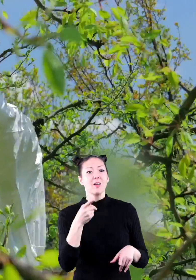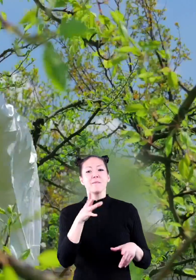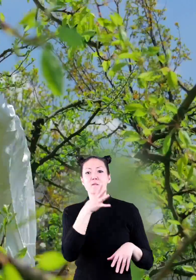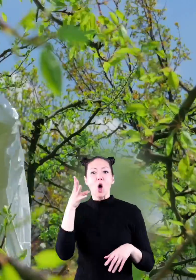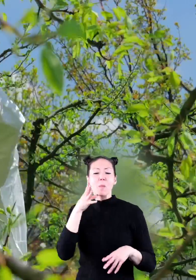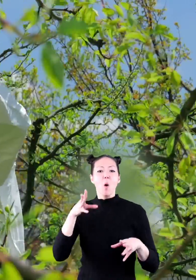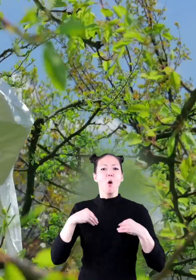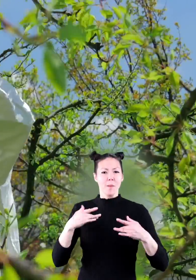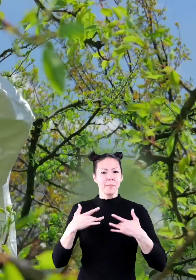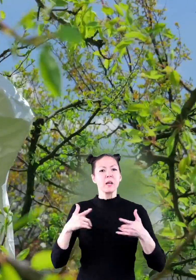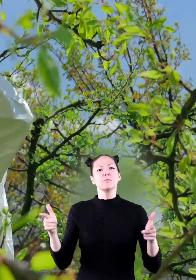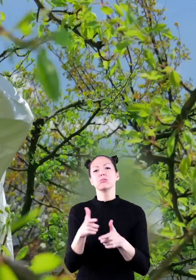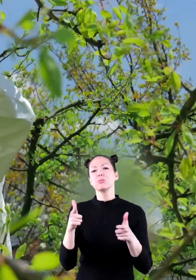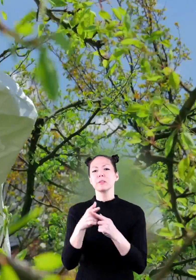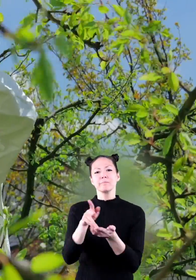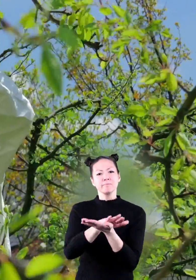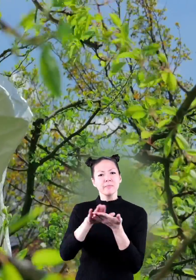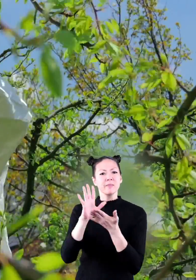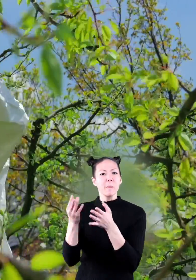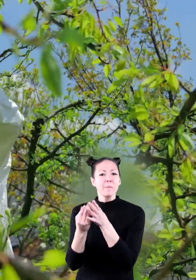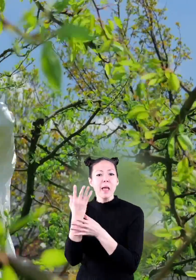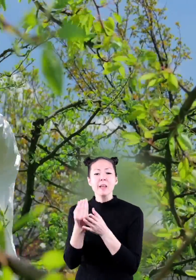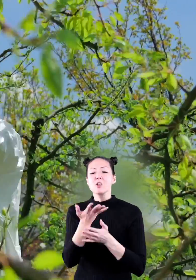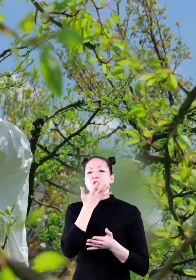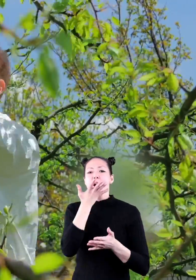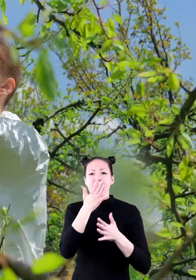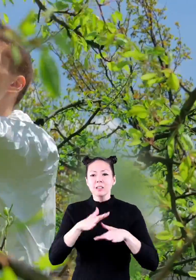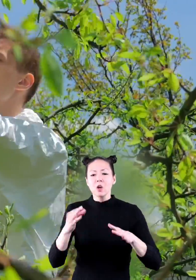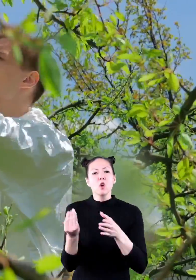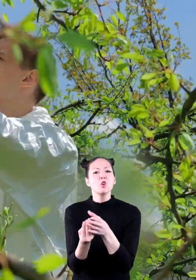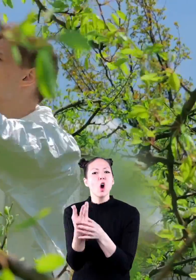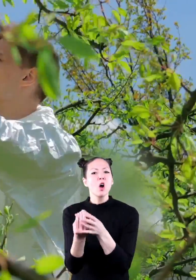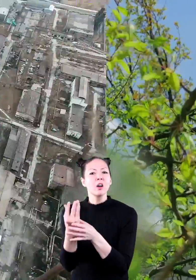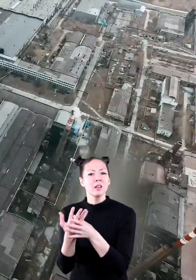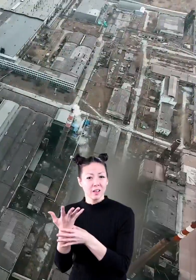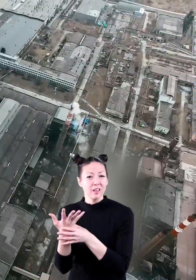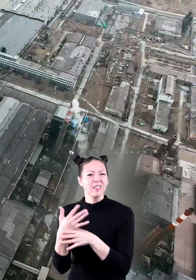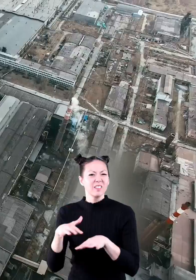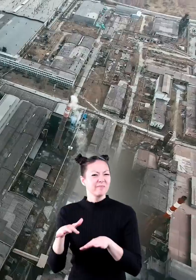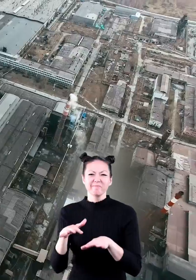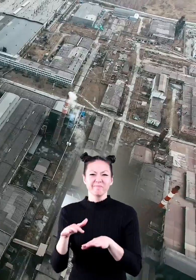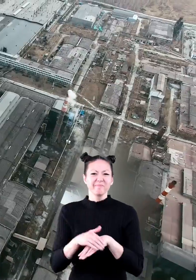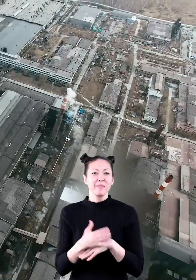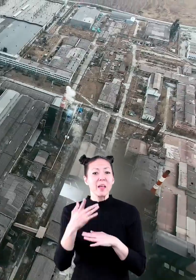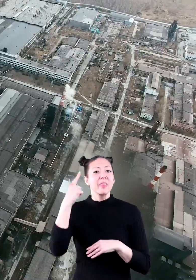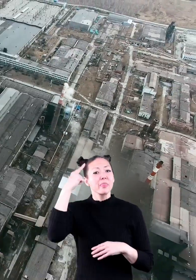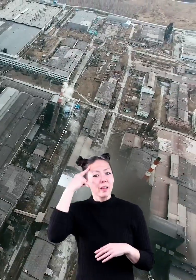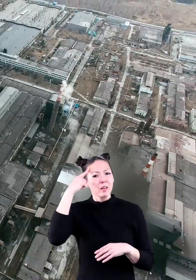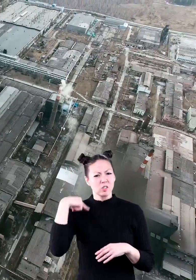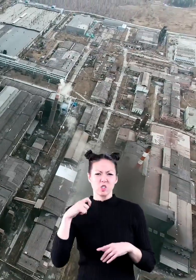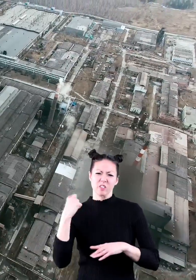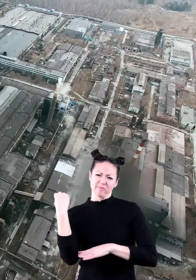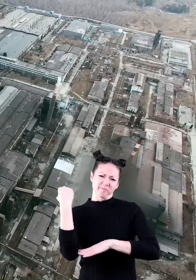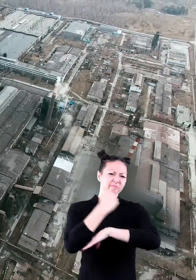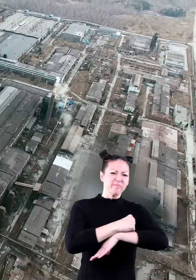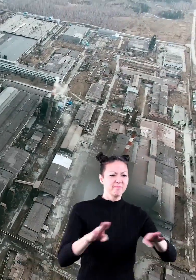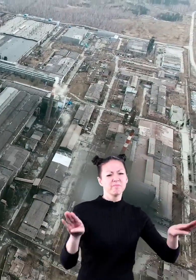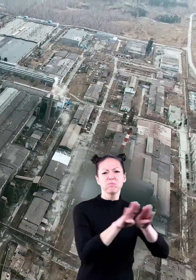chemicals to help their plants, grass, and gardens grow. You might think that we should shut all of those factories